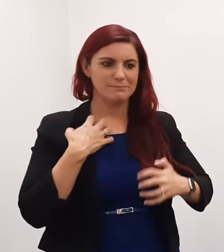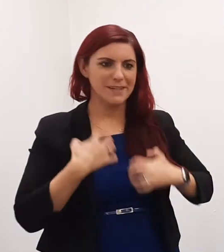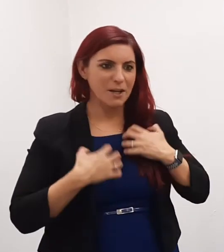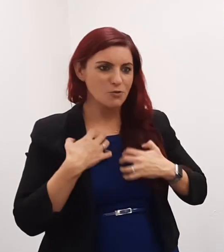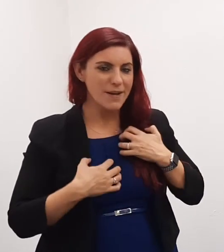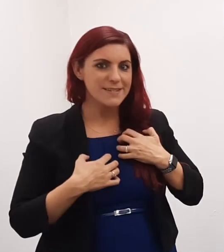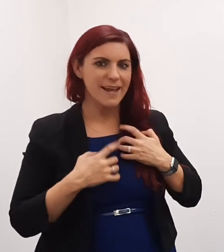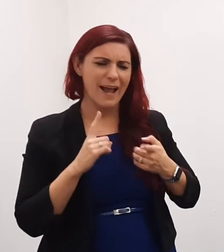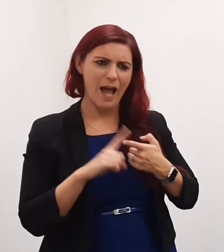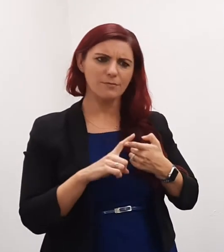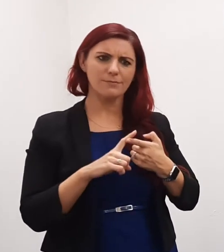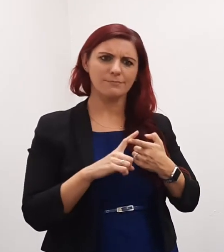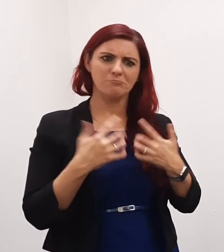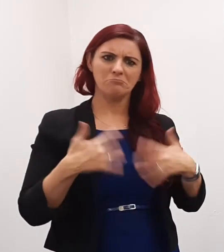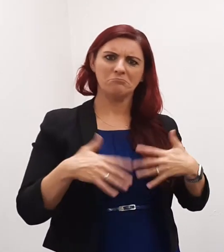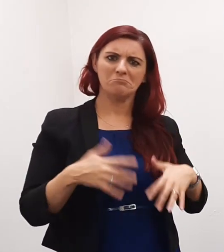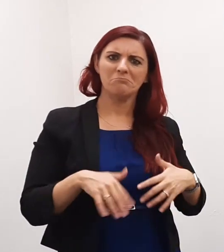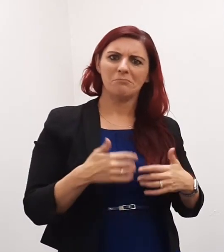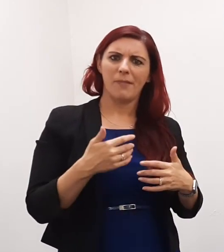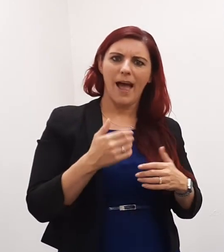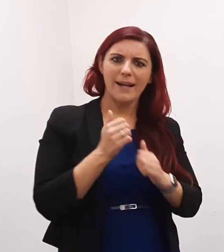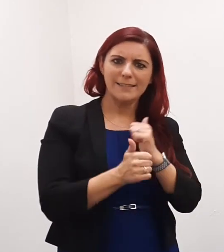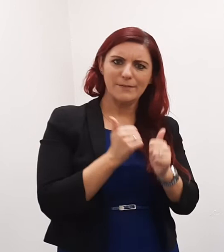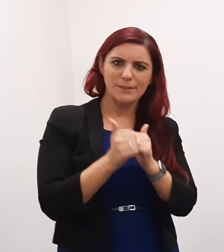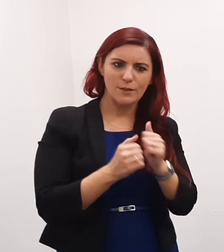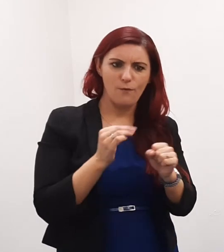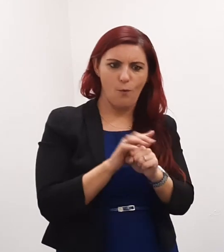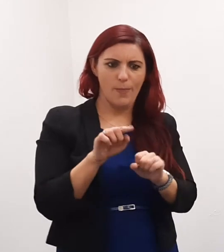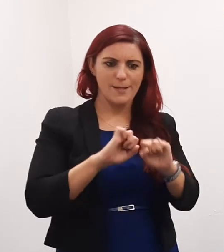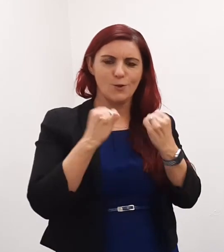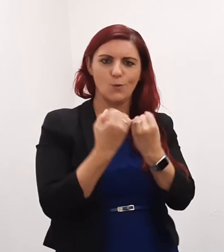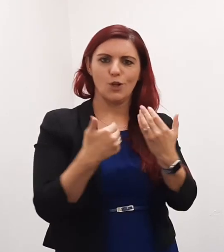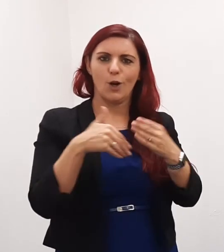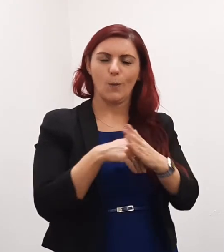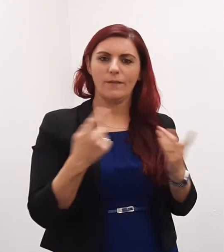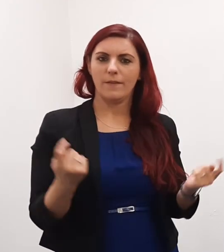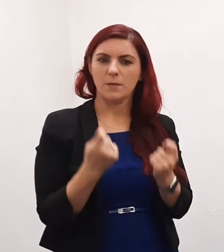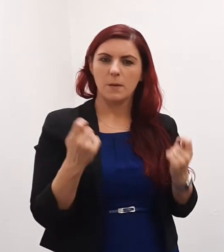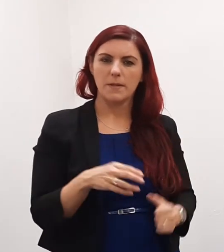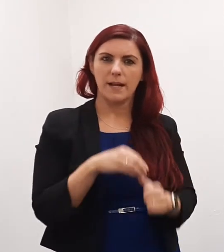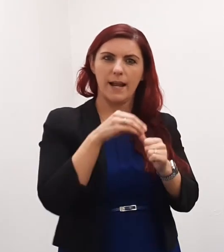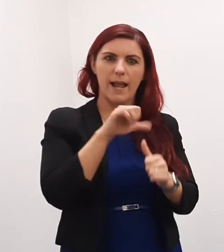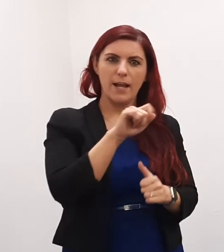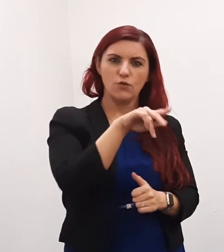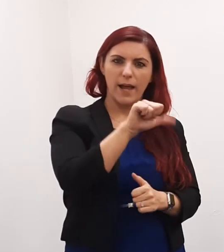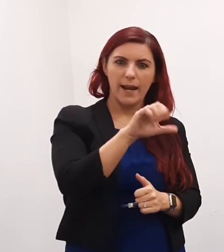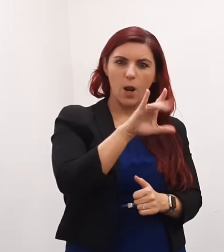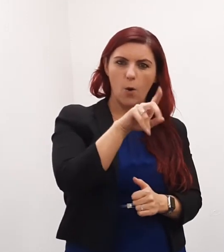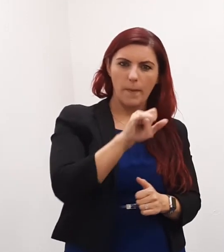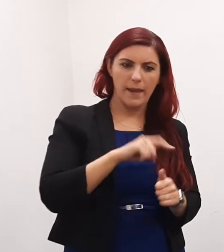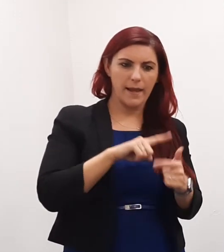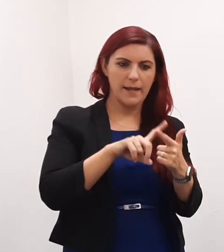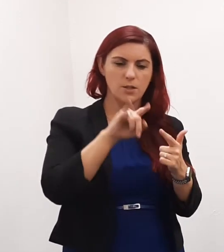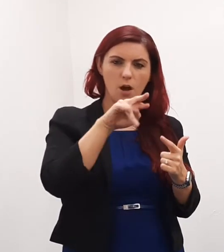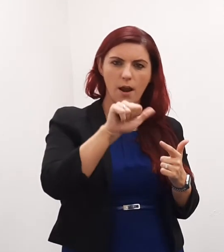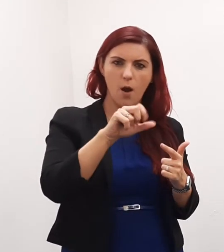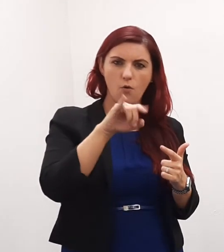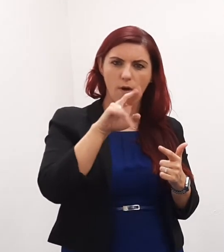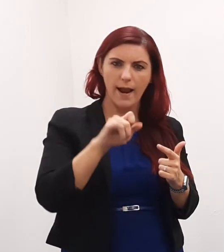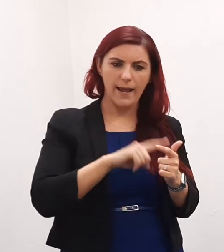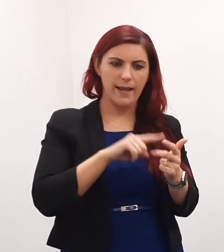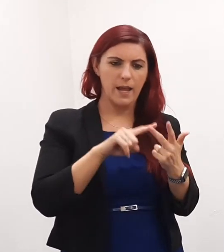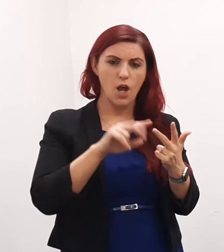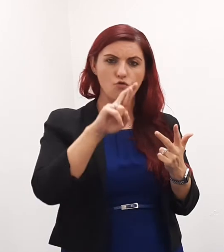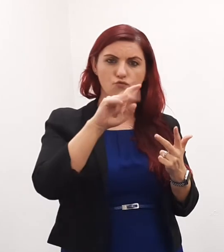and informative activities for the Social Inclusion Festival. In particular, Adrian Maloney, Donna O'Reilly, Rachel